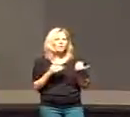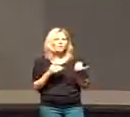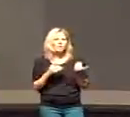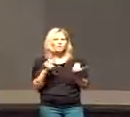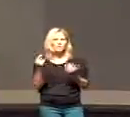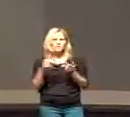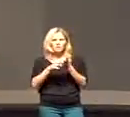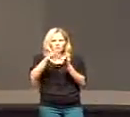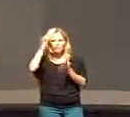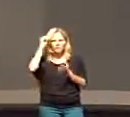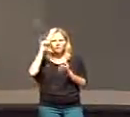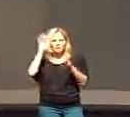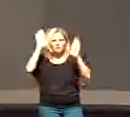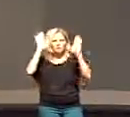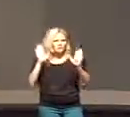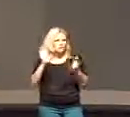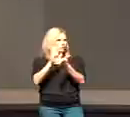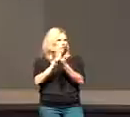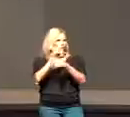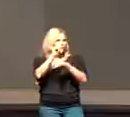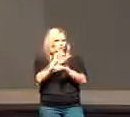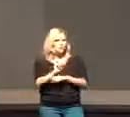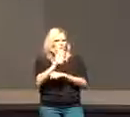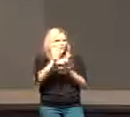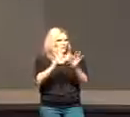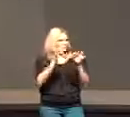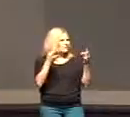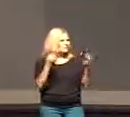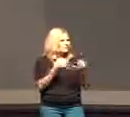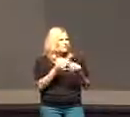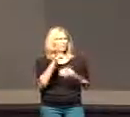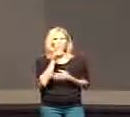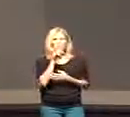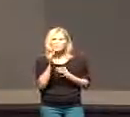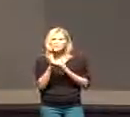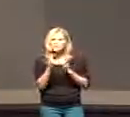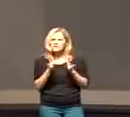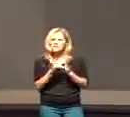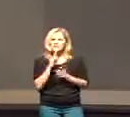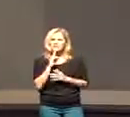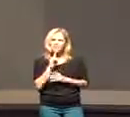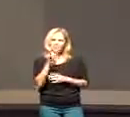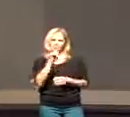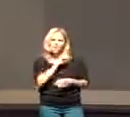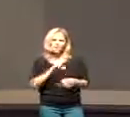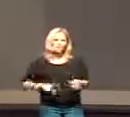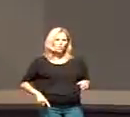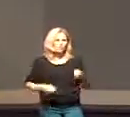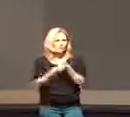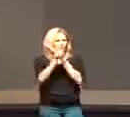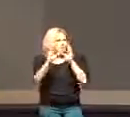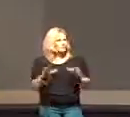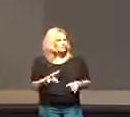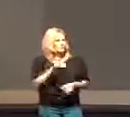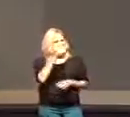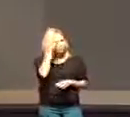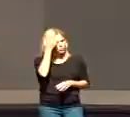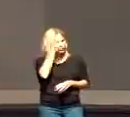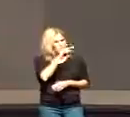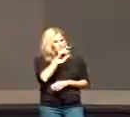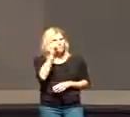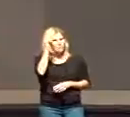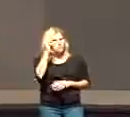learned about in Sunday school or a tradition in your family? Who is Jesus? Is he your Lord and Savior? Do you know him?